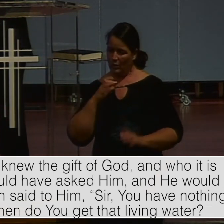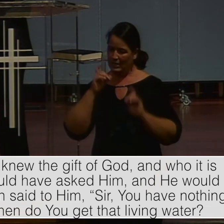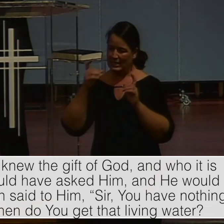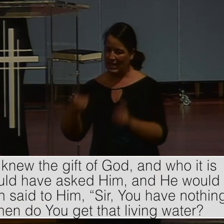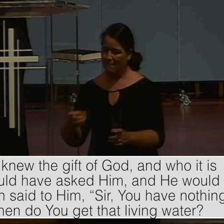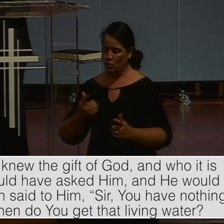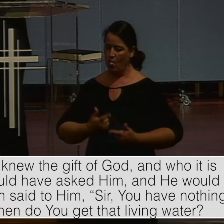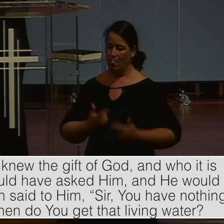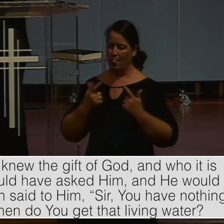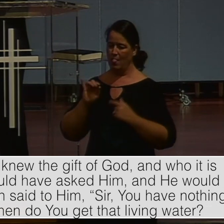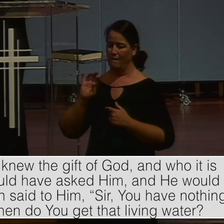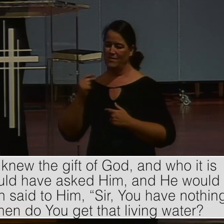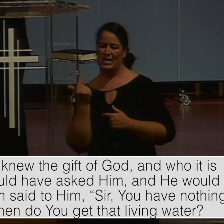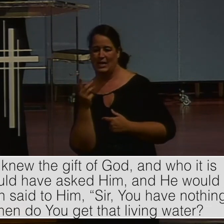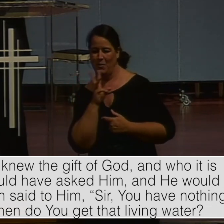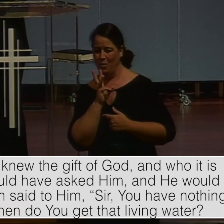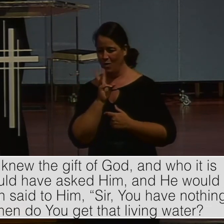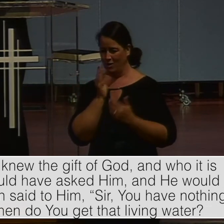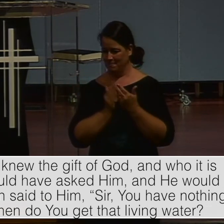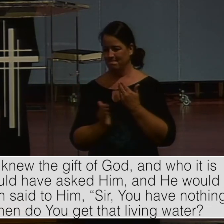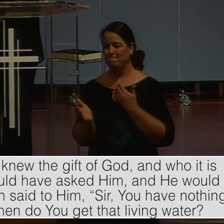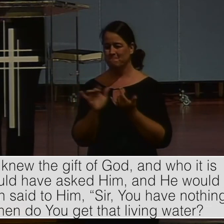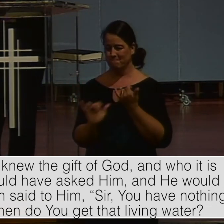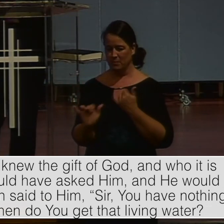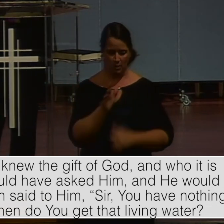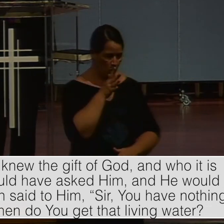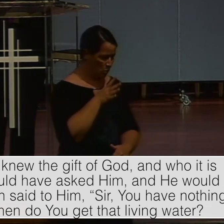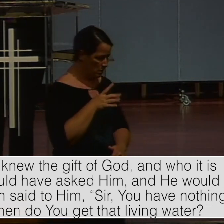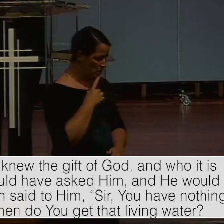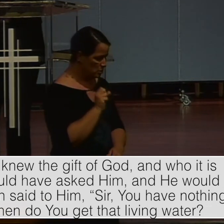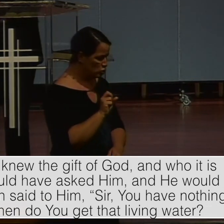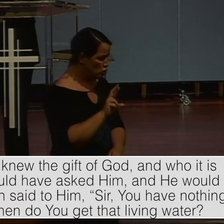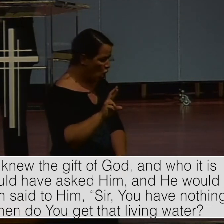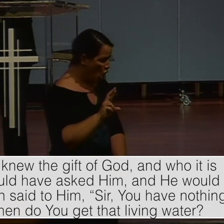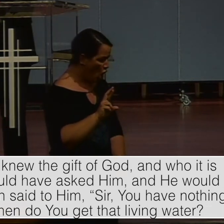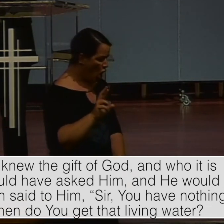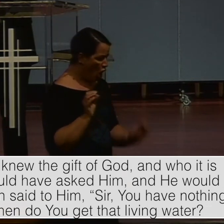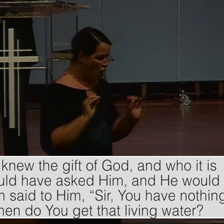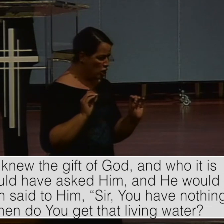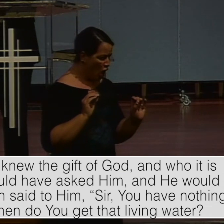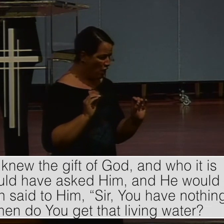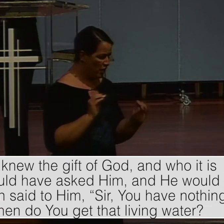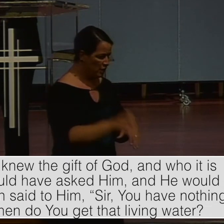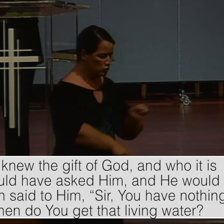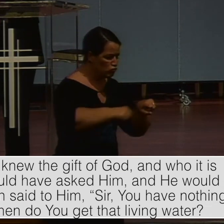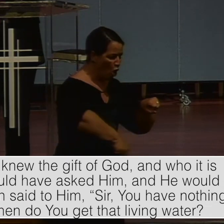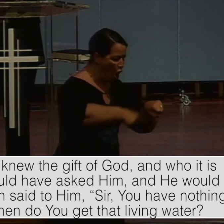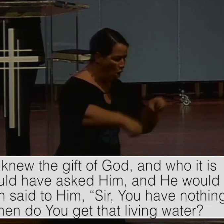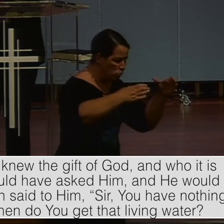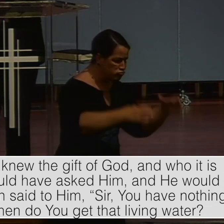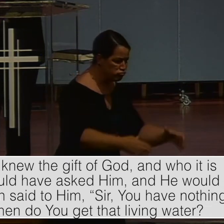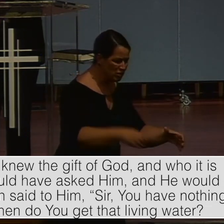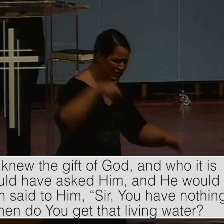you living water. The woman said to him, sir, you have nothing to draw with and the well is deep.